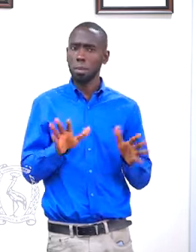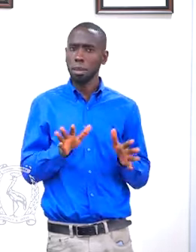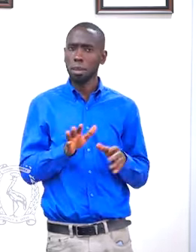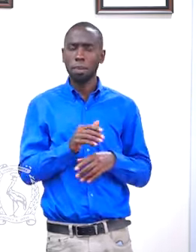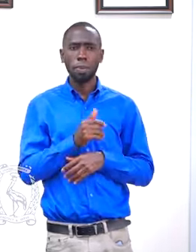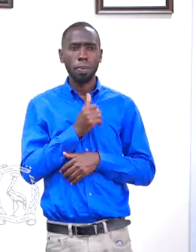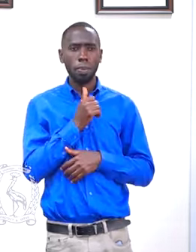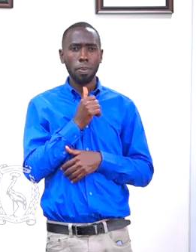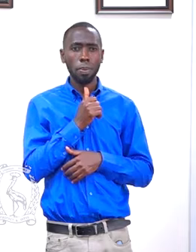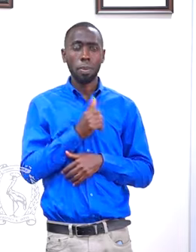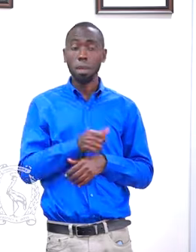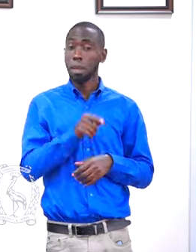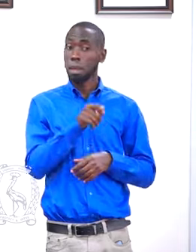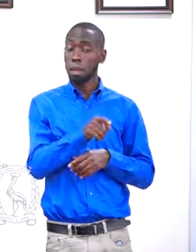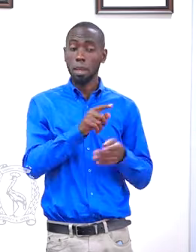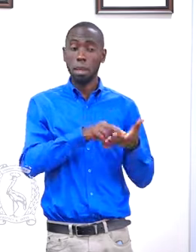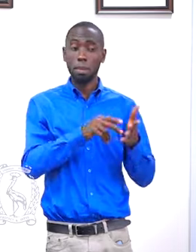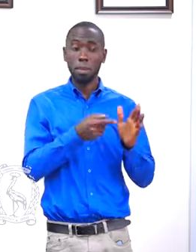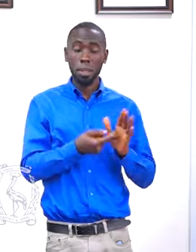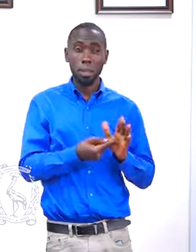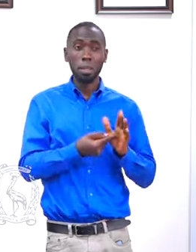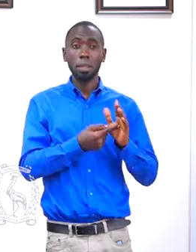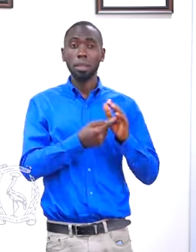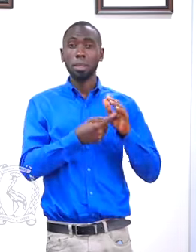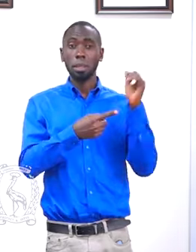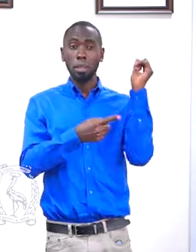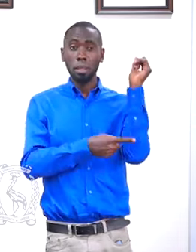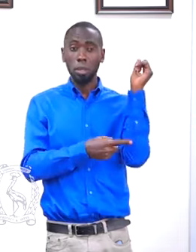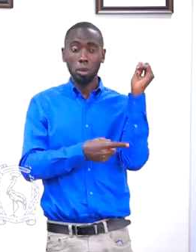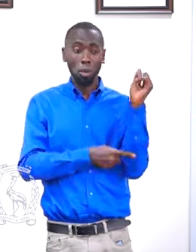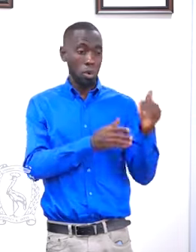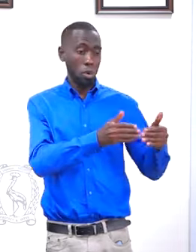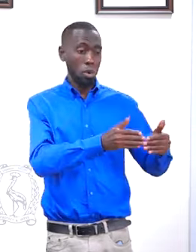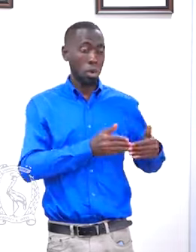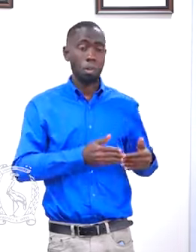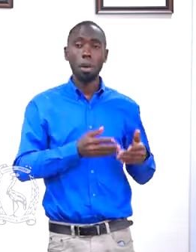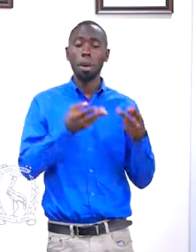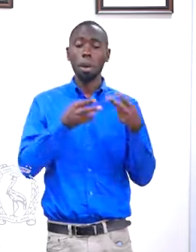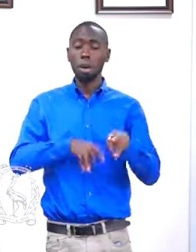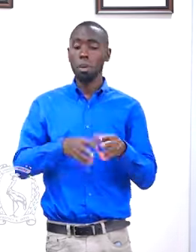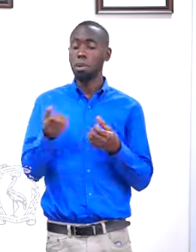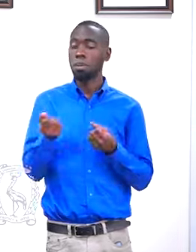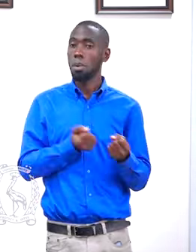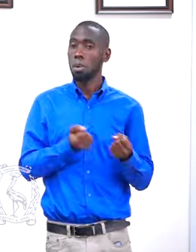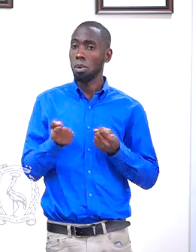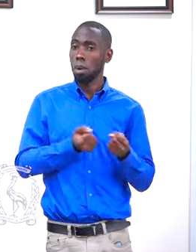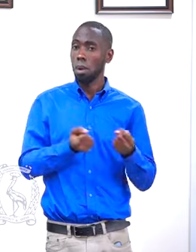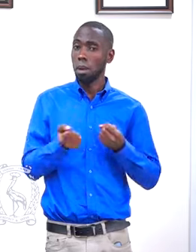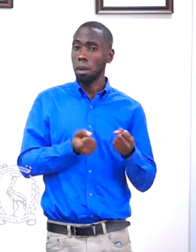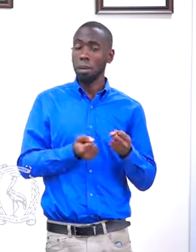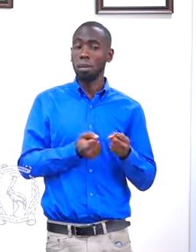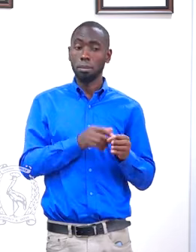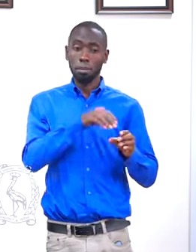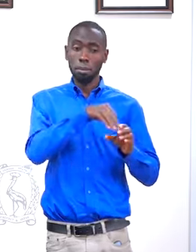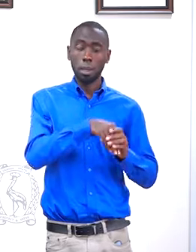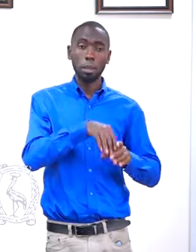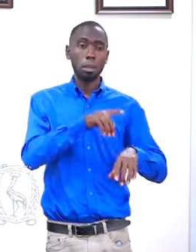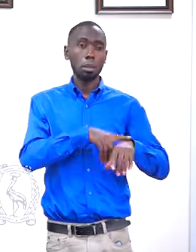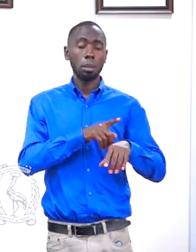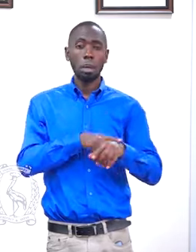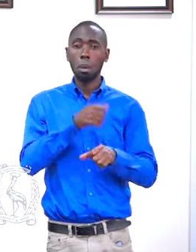So, which means the sexual assault took place within the car, eh, when she was unconscious.